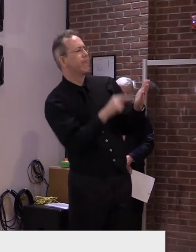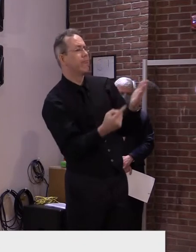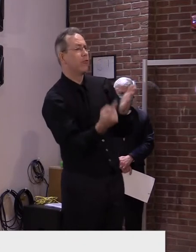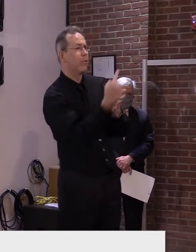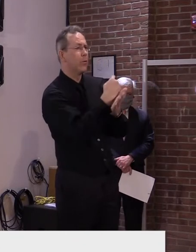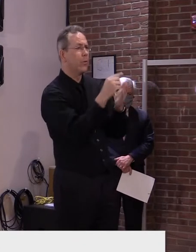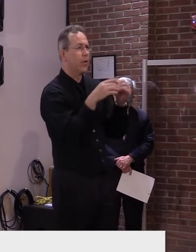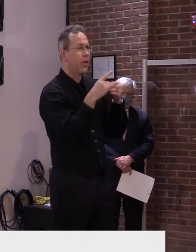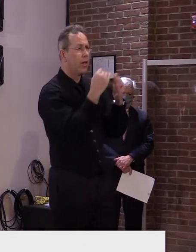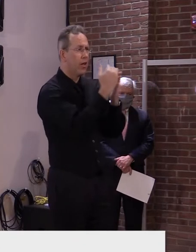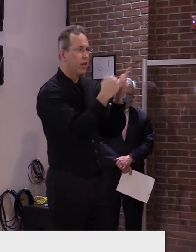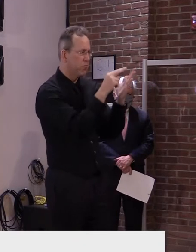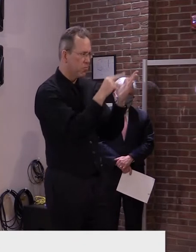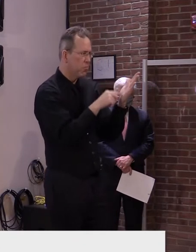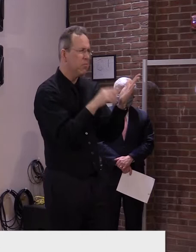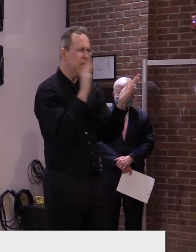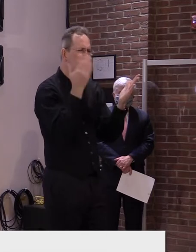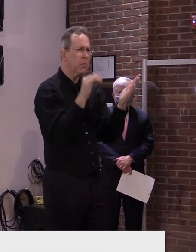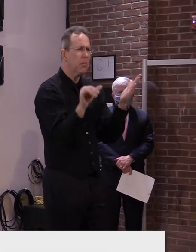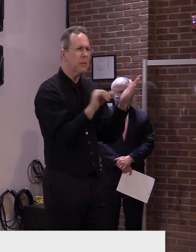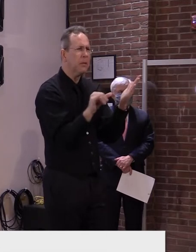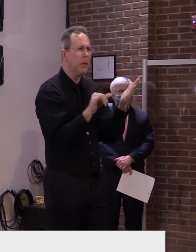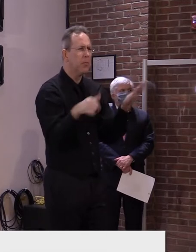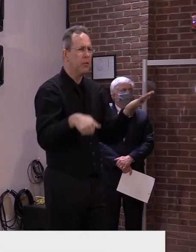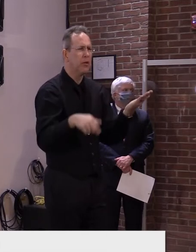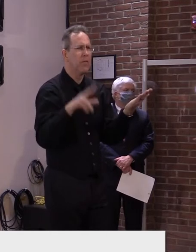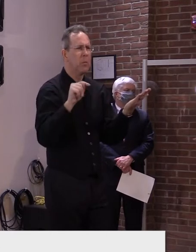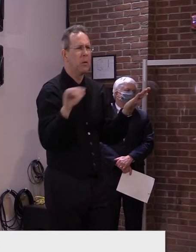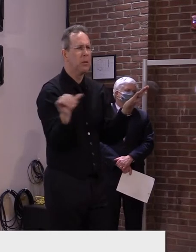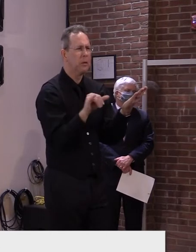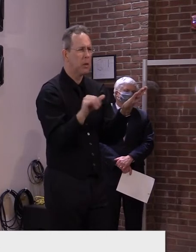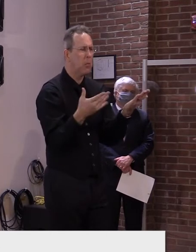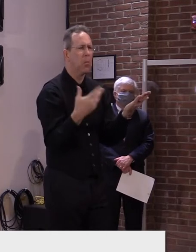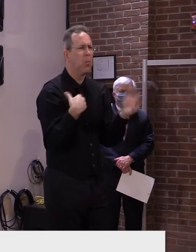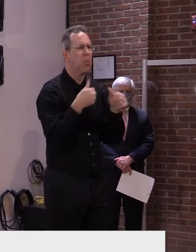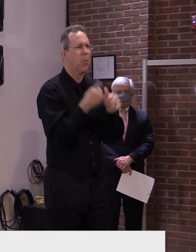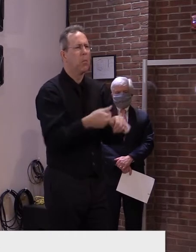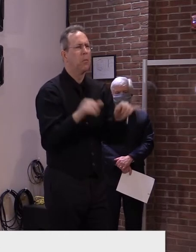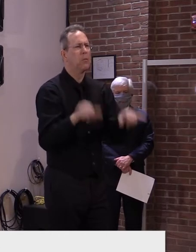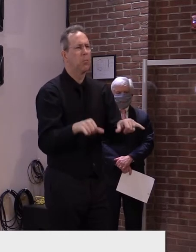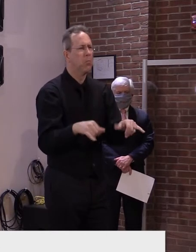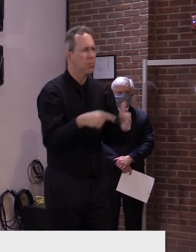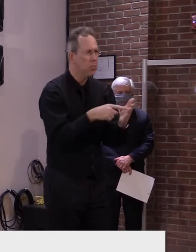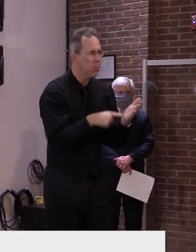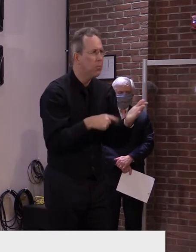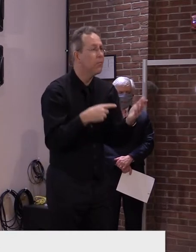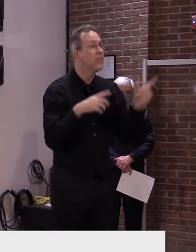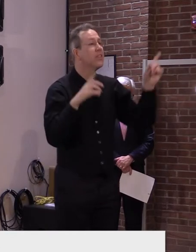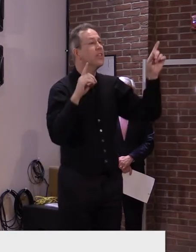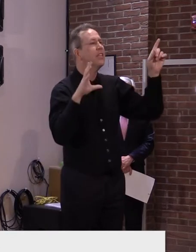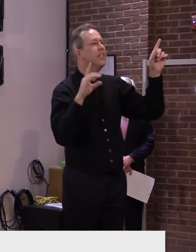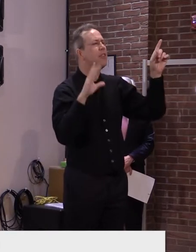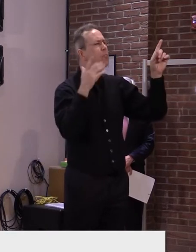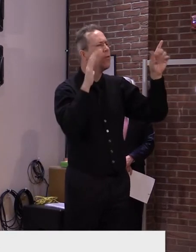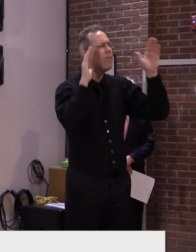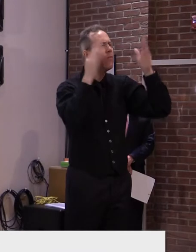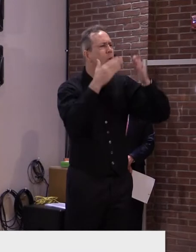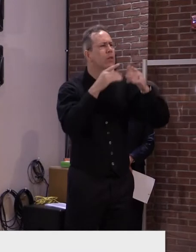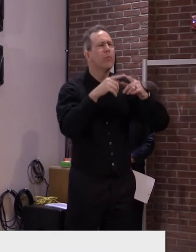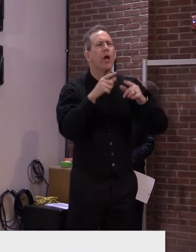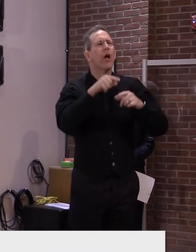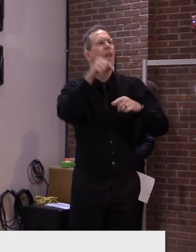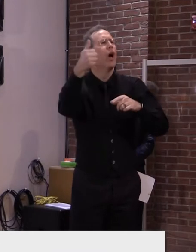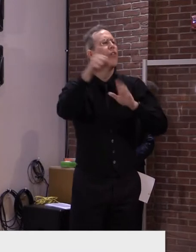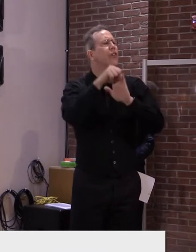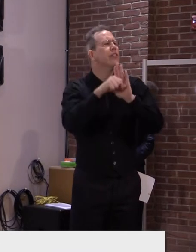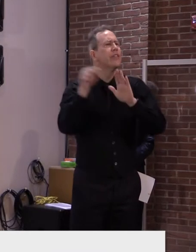Vermont's guidance for schools for now. The new CDC guidance seems to be directed more at those places in our country that never reopened their schools or are just starting to